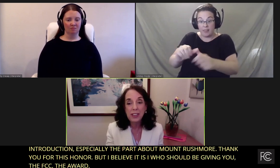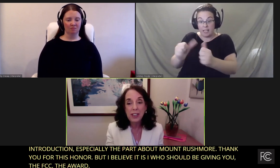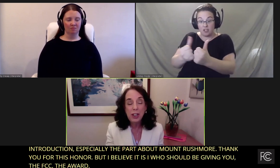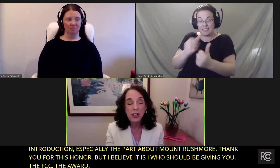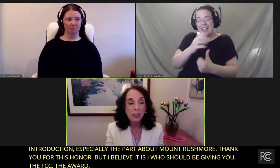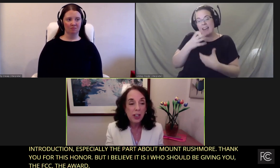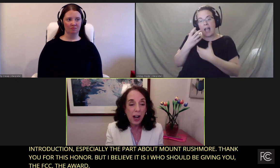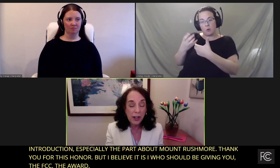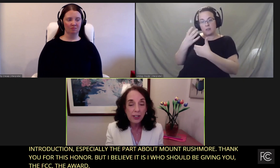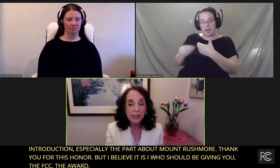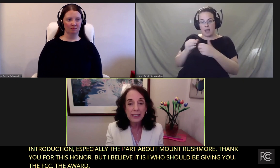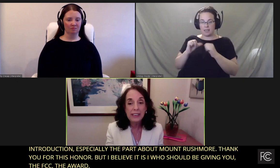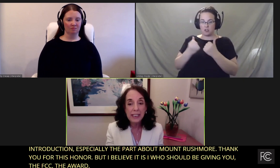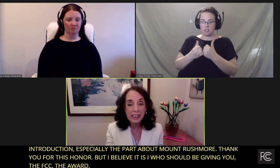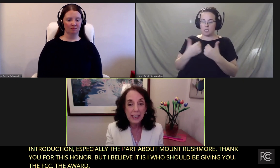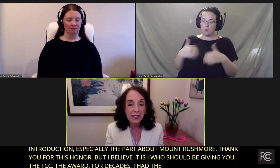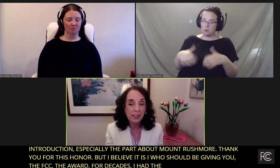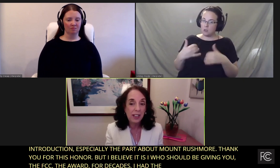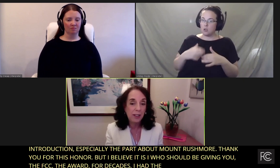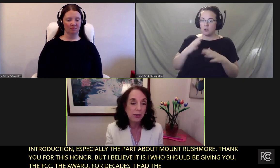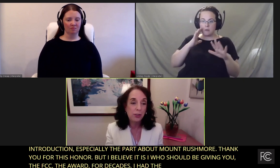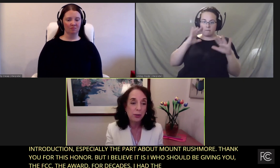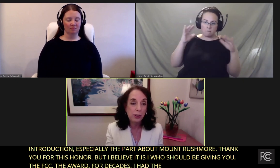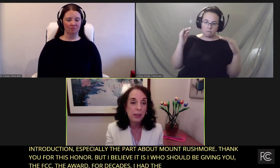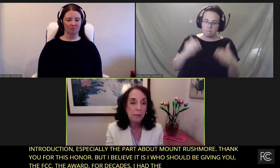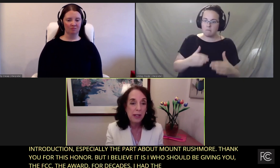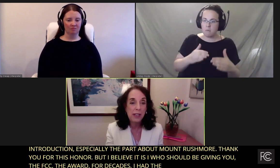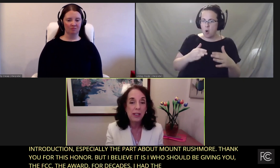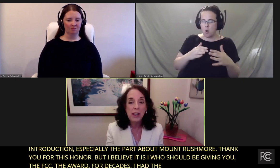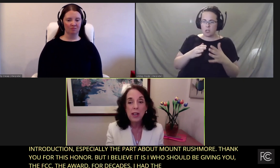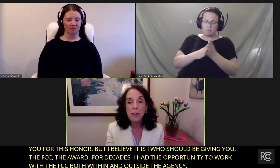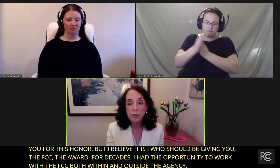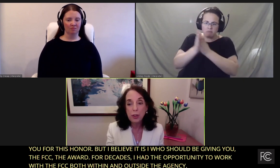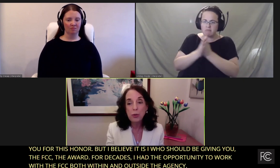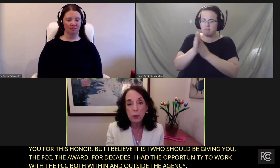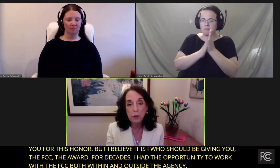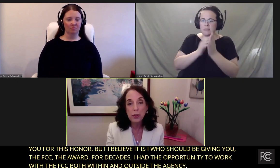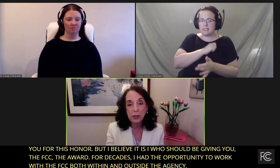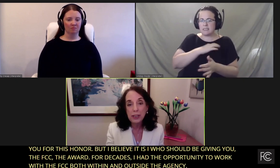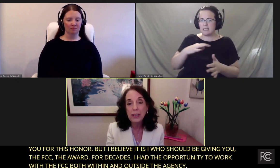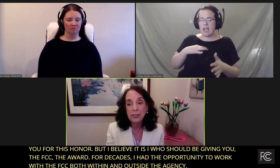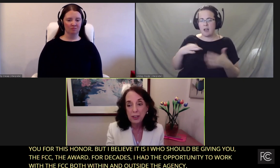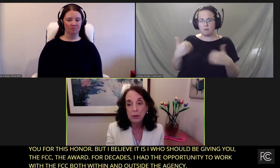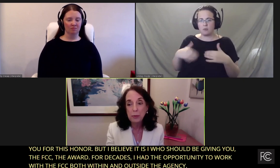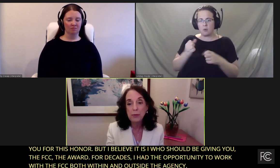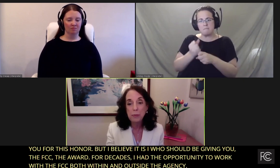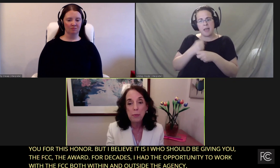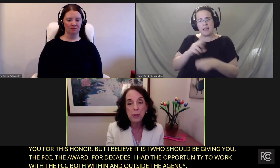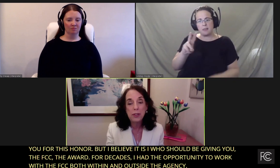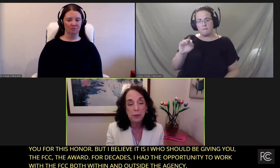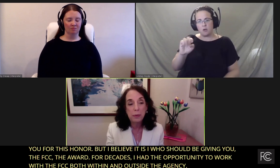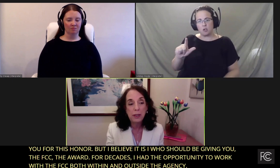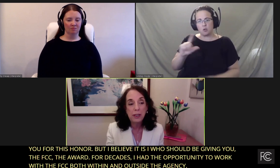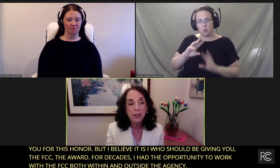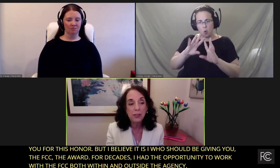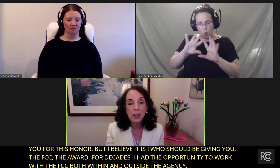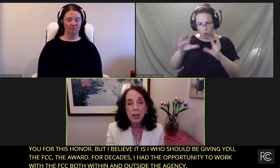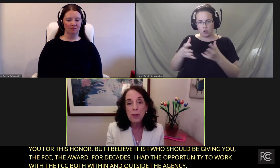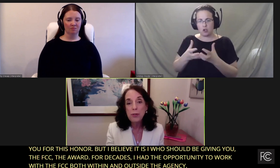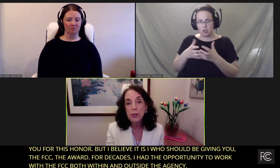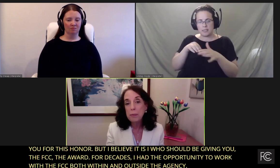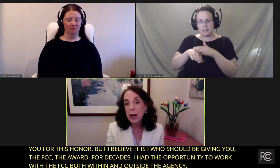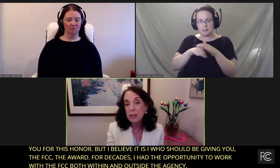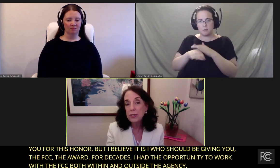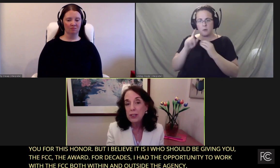agency. Your tireless and dedicated staff has truly made the virtual world accessible for people with disabilities